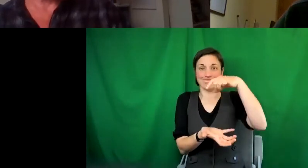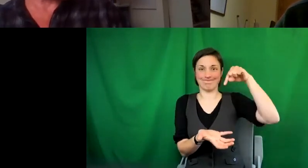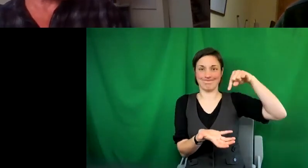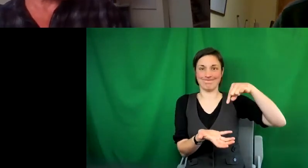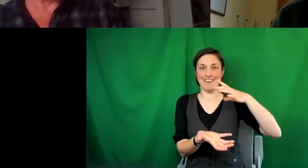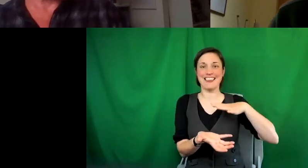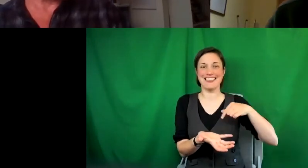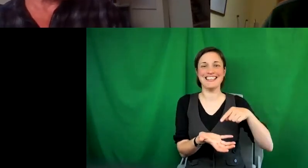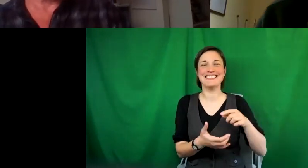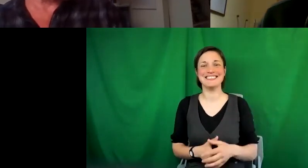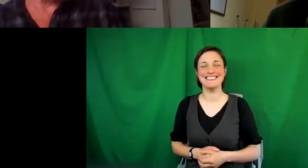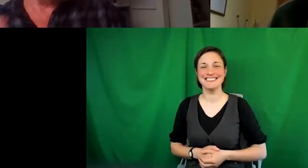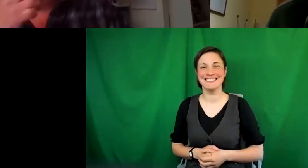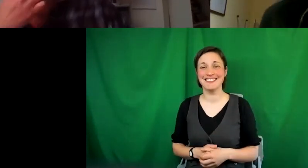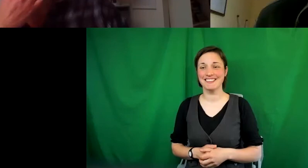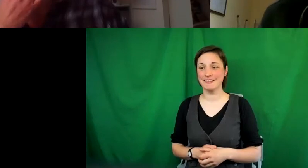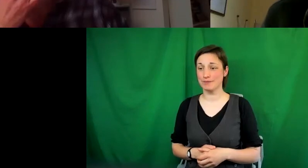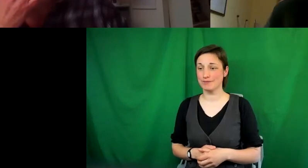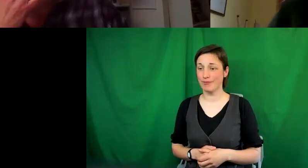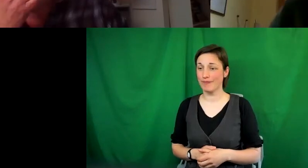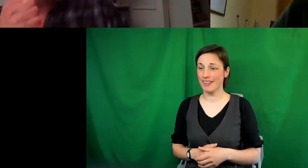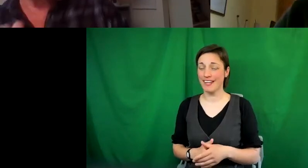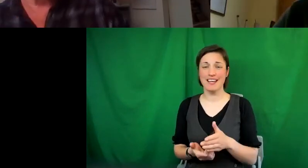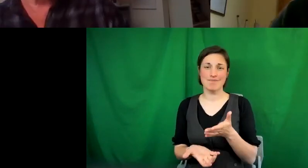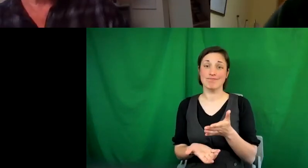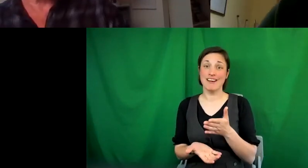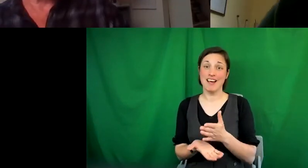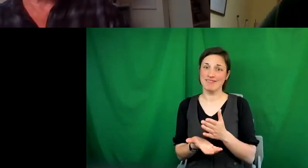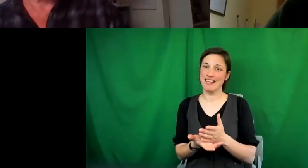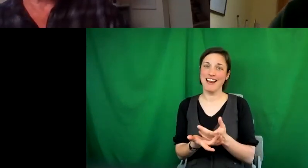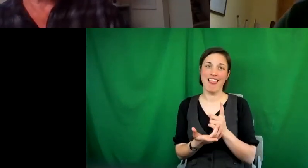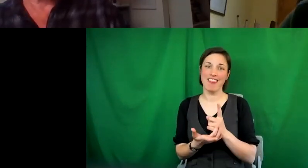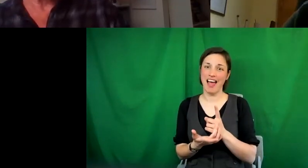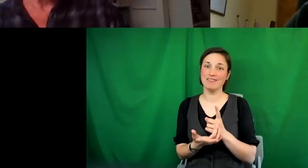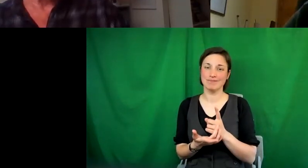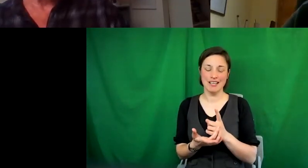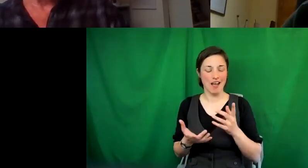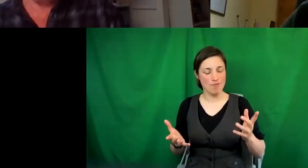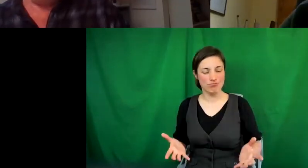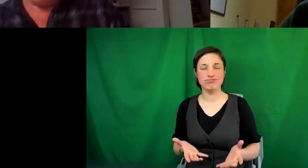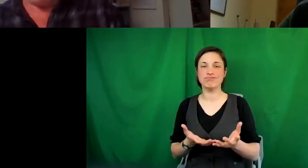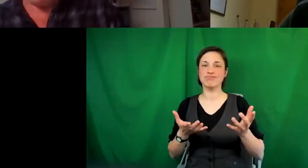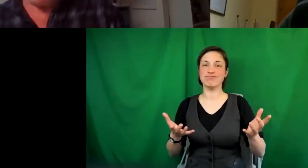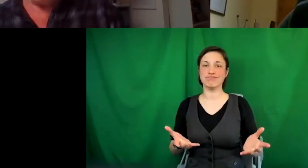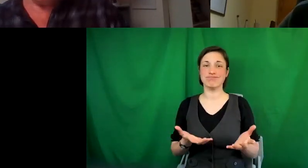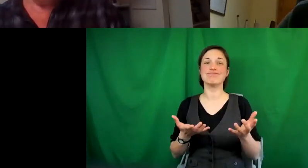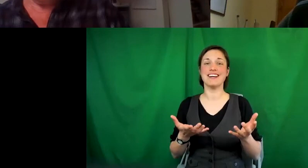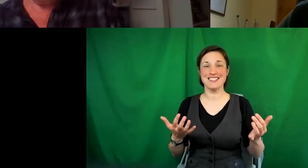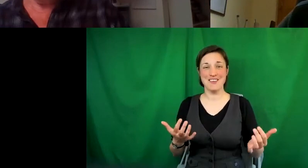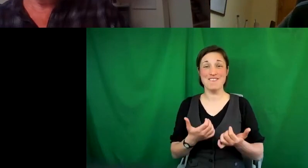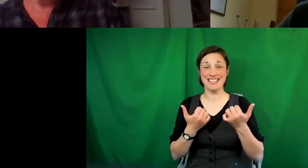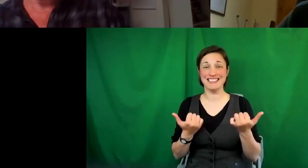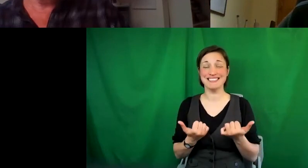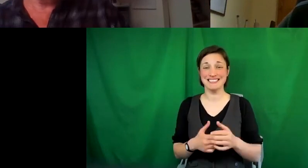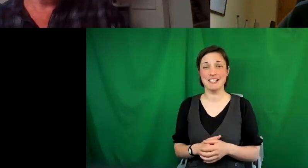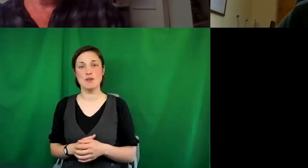Well, I think that's a very uplifting and powerful way in which to finish. My thanks personally, but I'm now